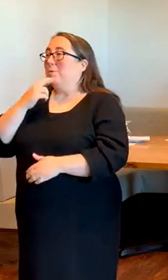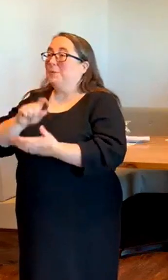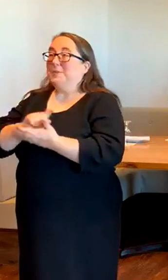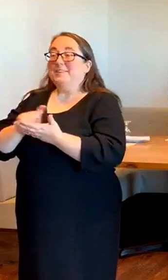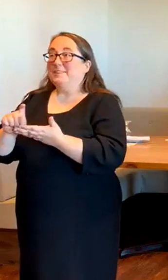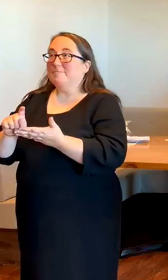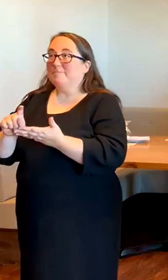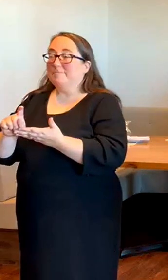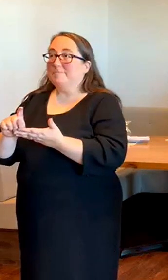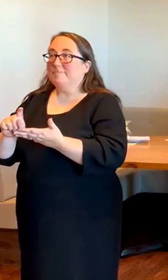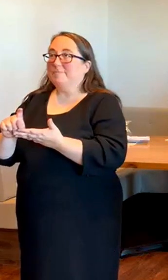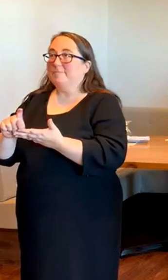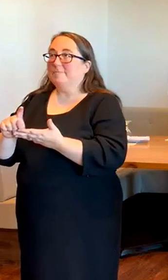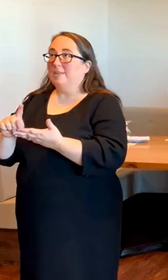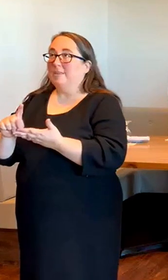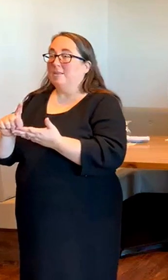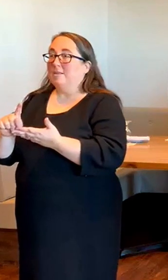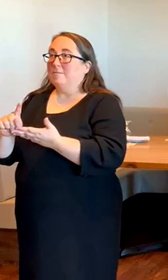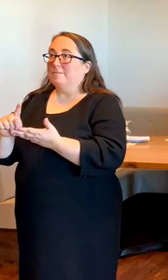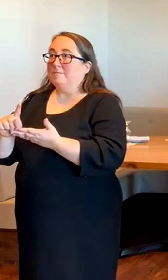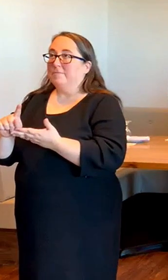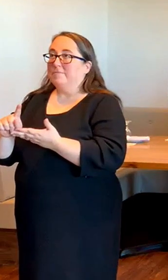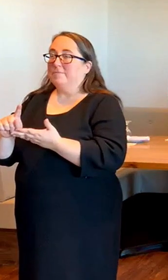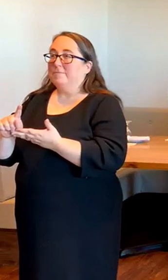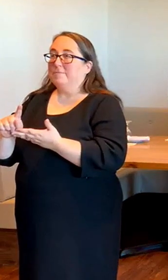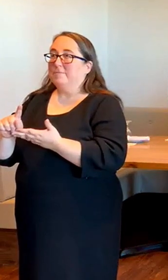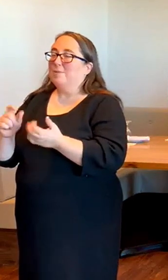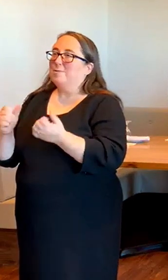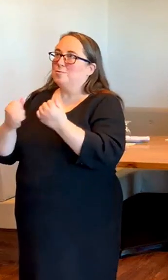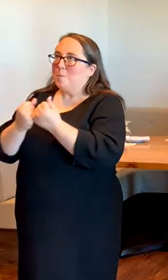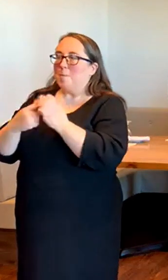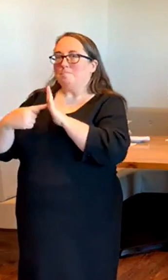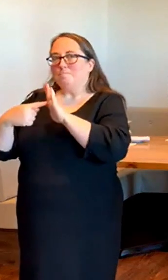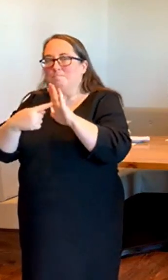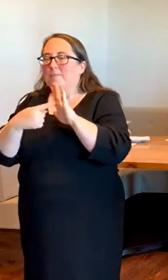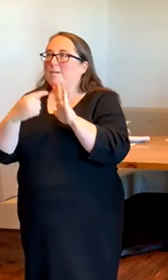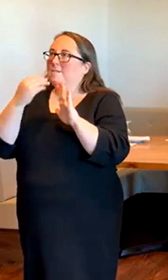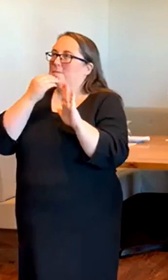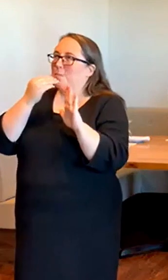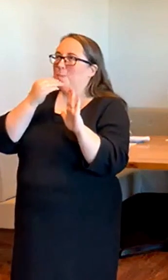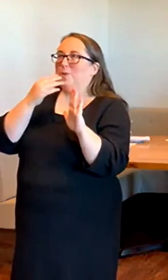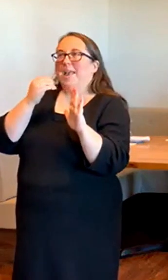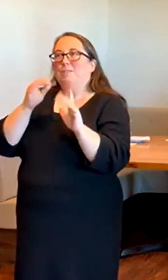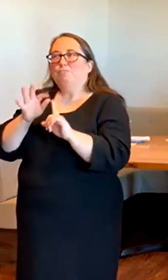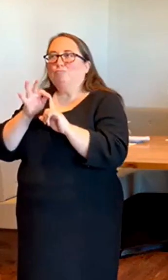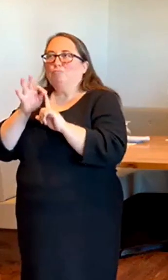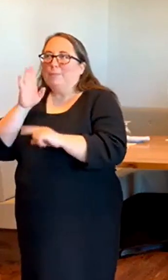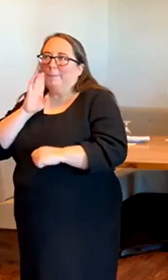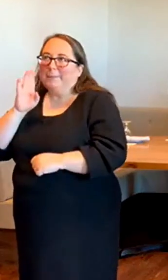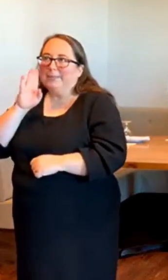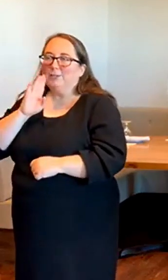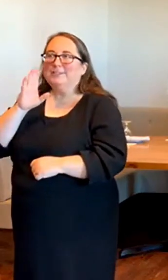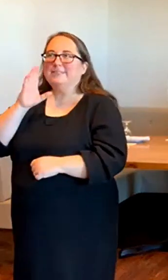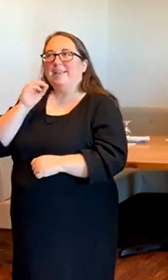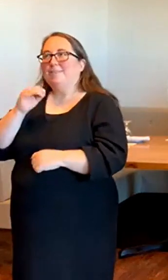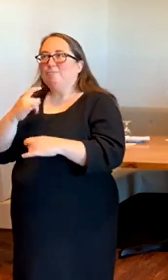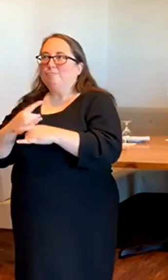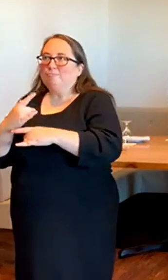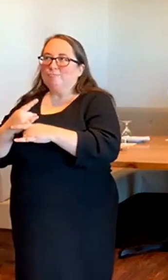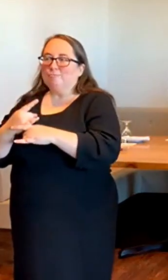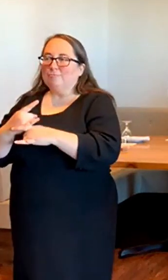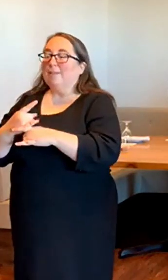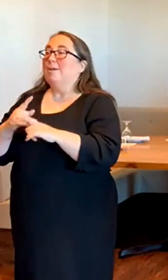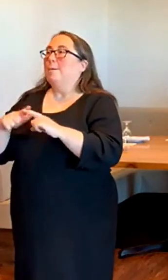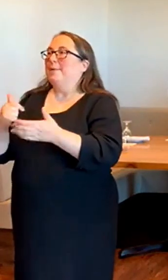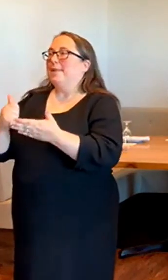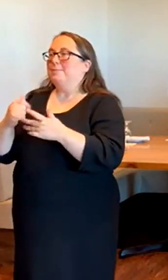support us to showcase our food and craft beers and cocktails, but it also helps